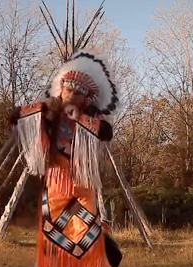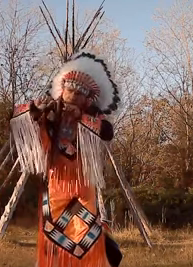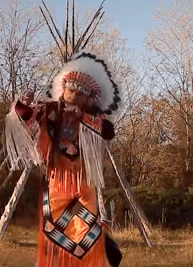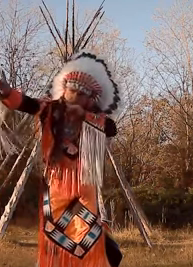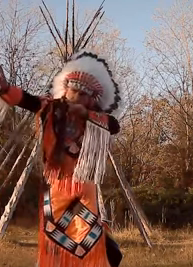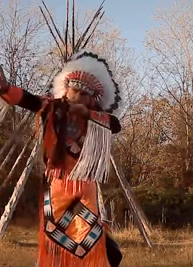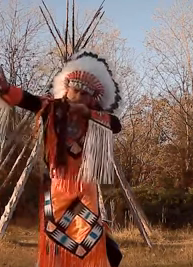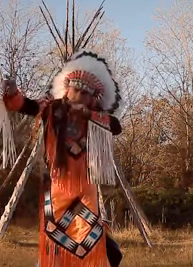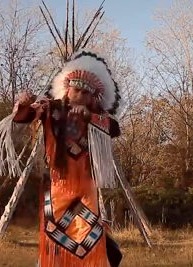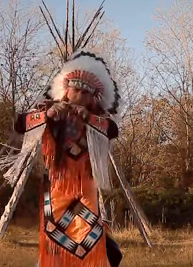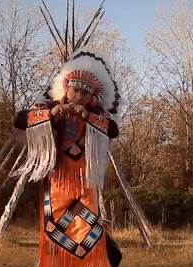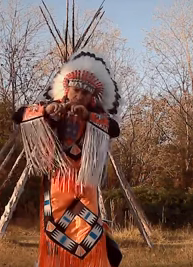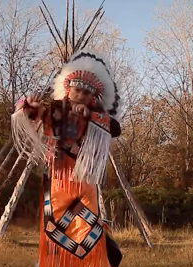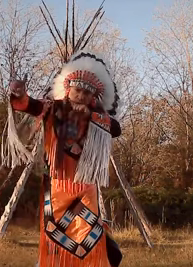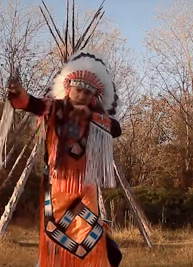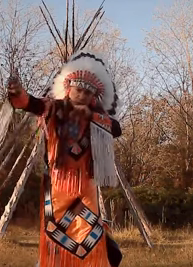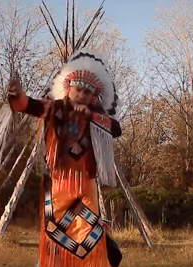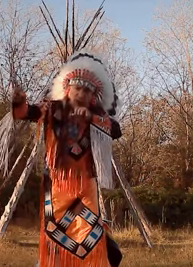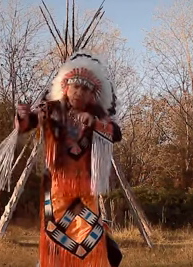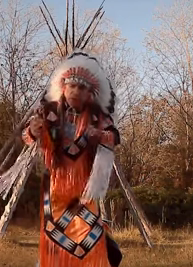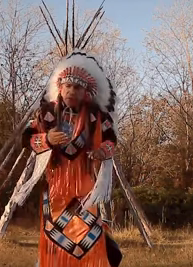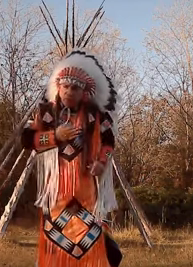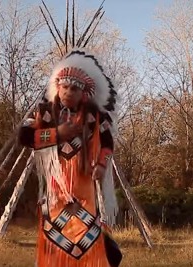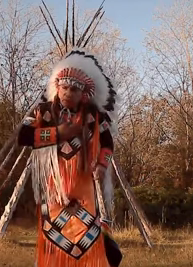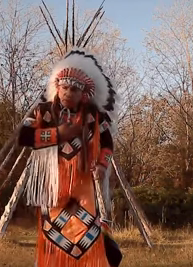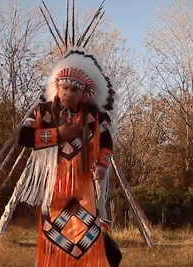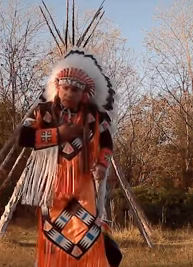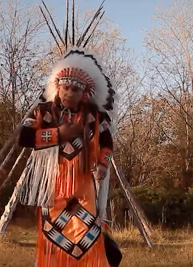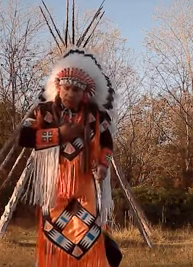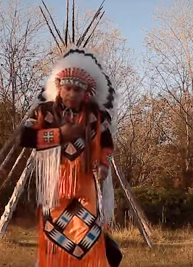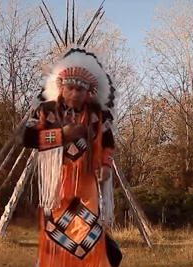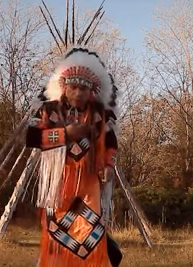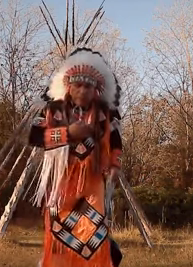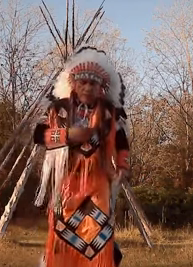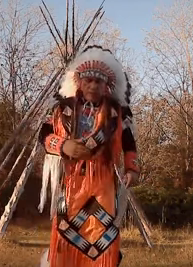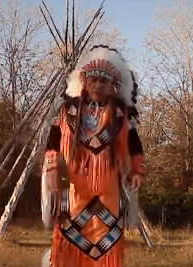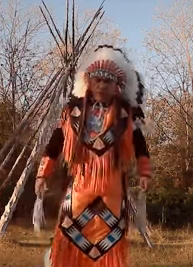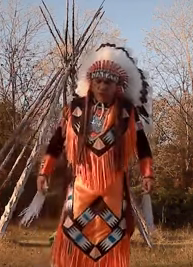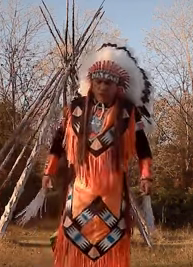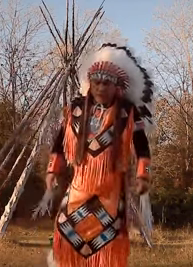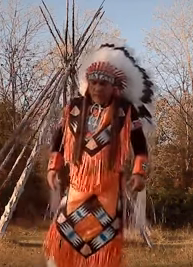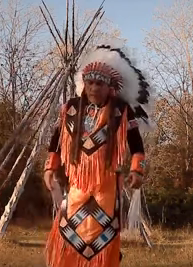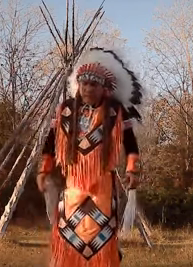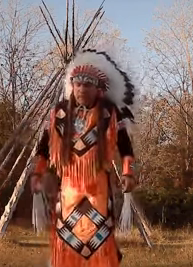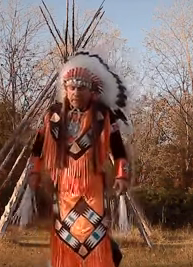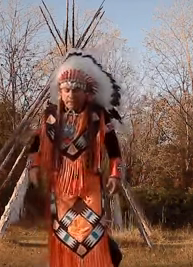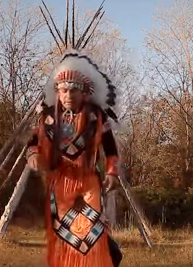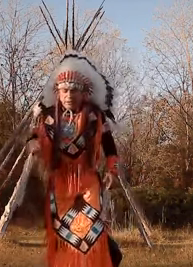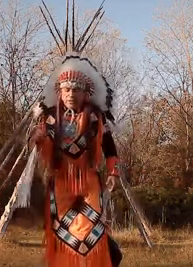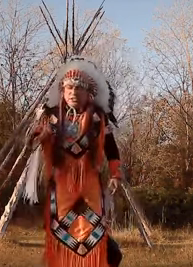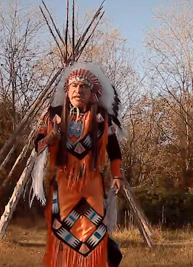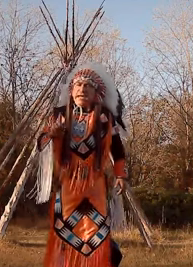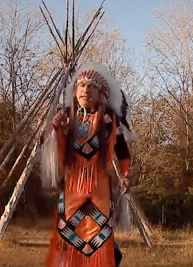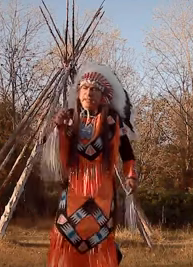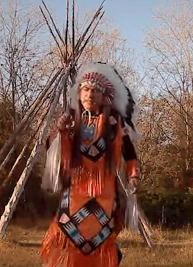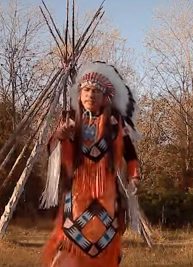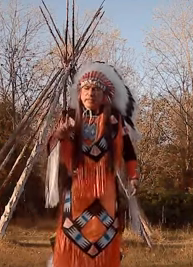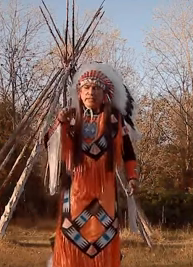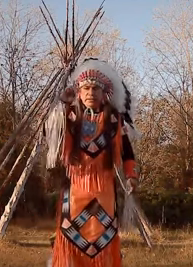be honest and true to stand and